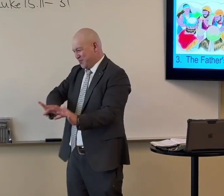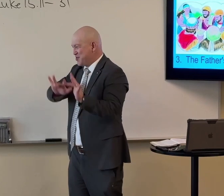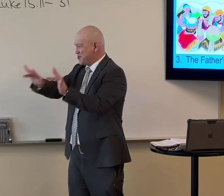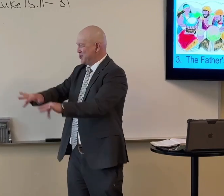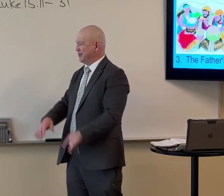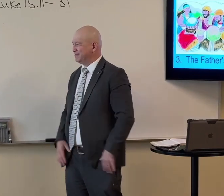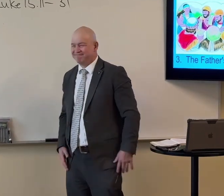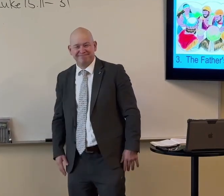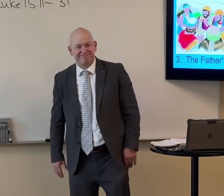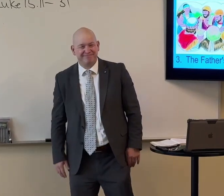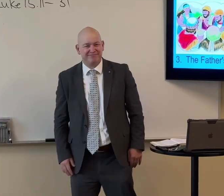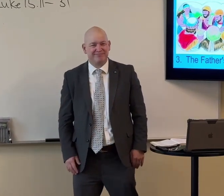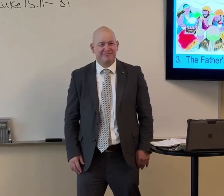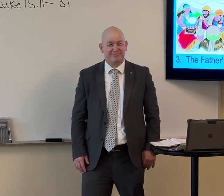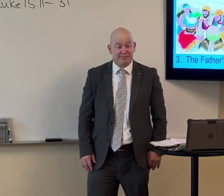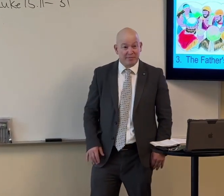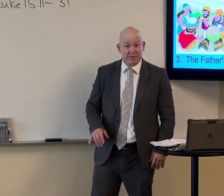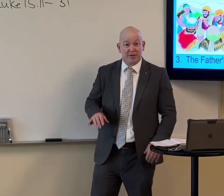So notice the father's mercy.